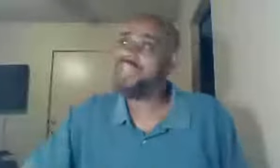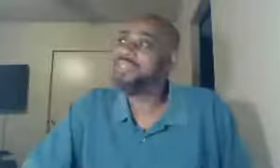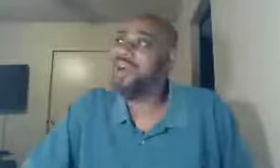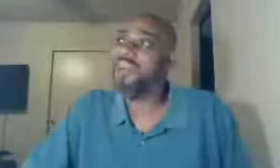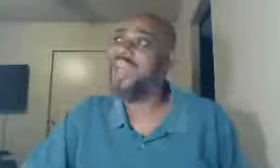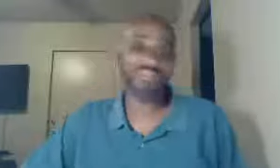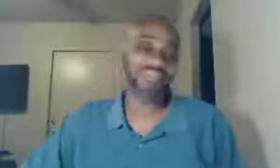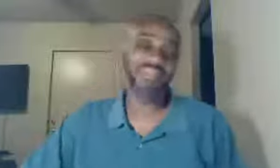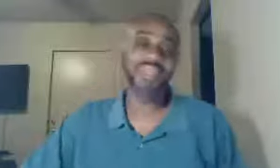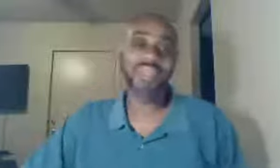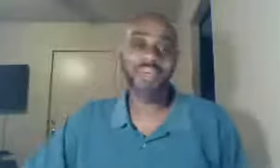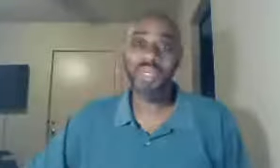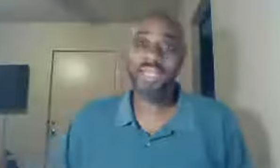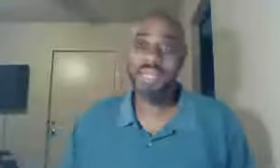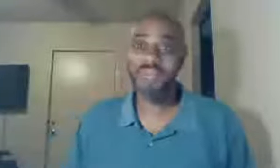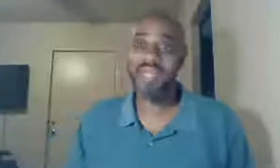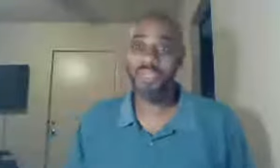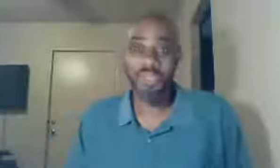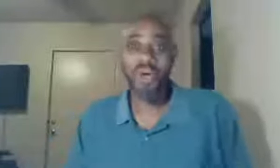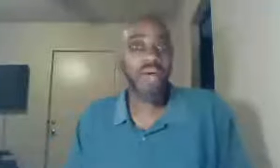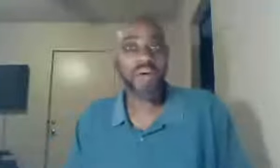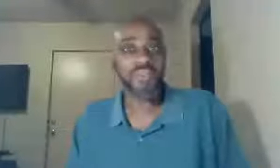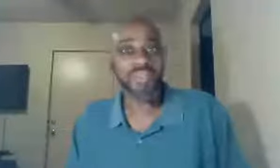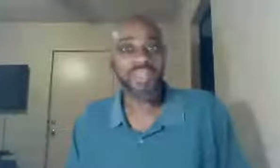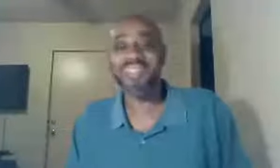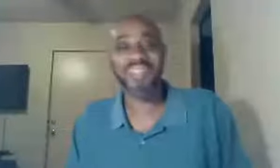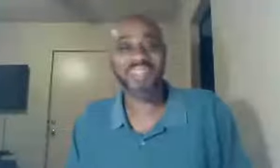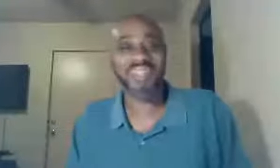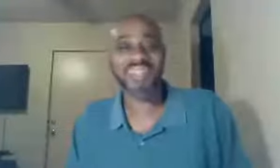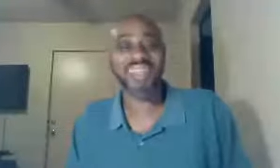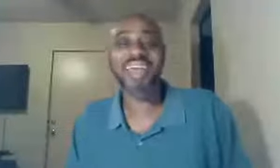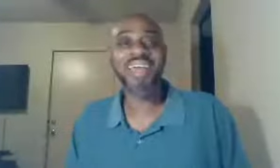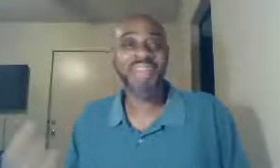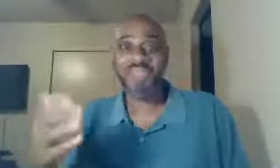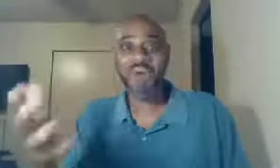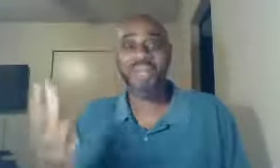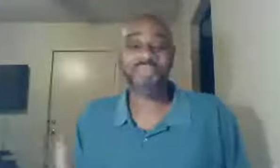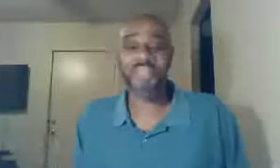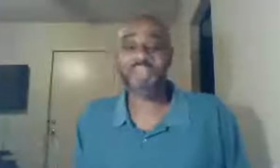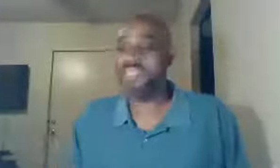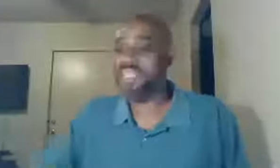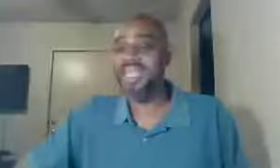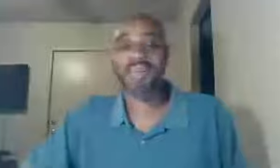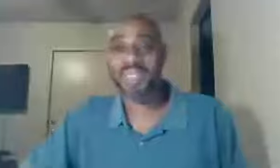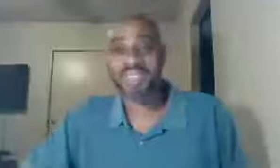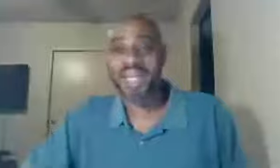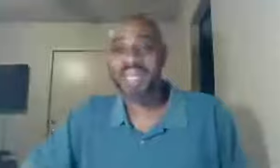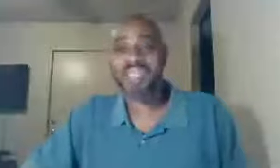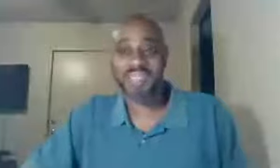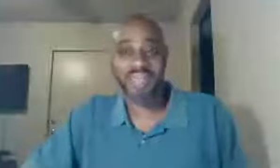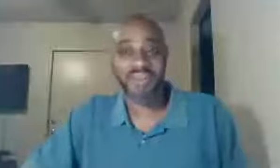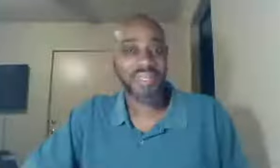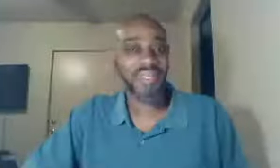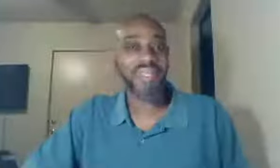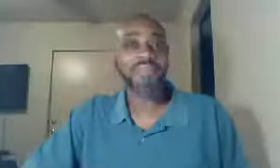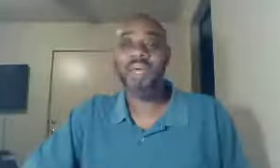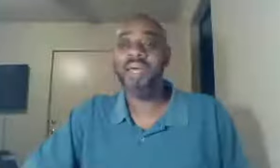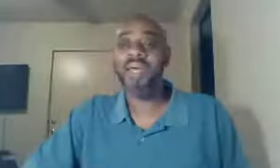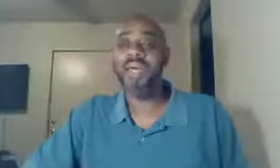do all that, and we look at him like, you don't know, they're doing it for you, he's like yeah, but that's not necessary, and